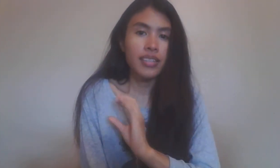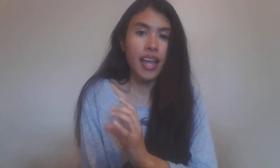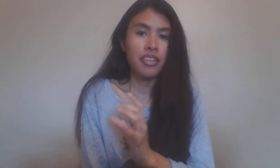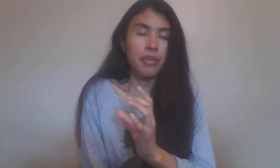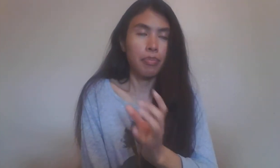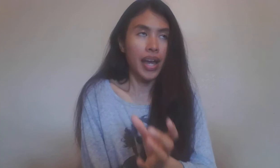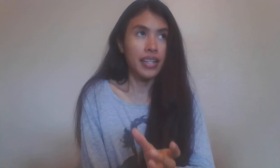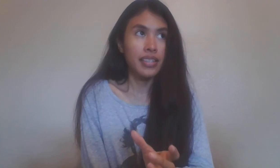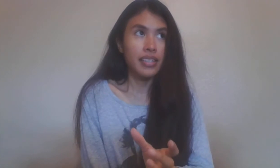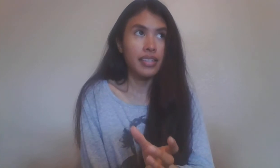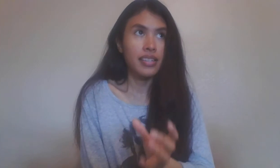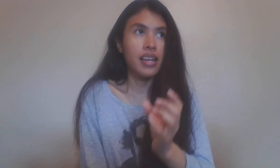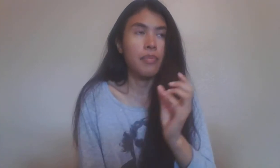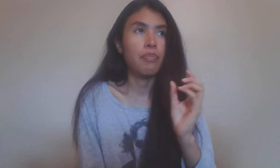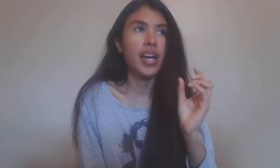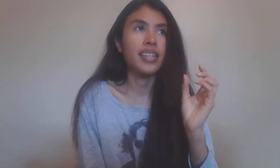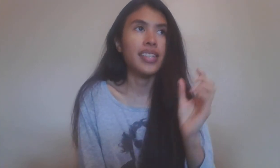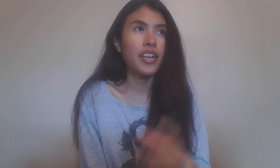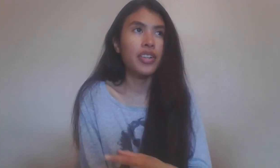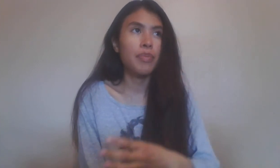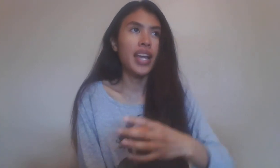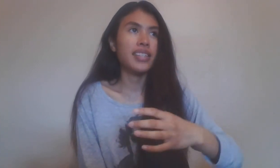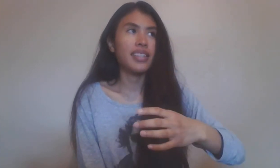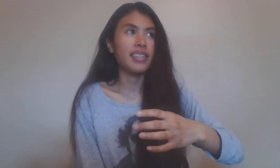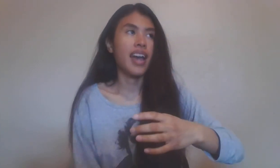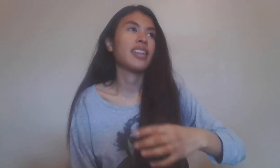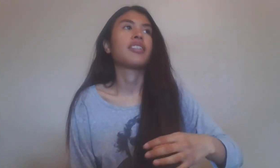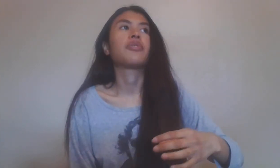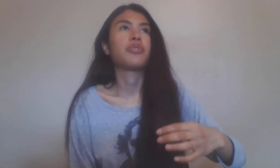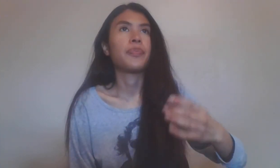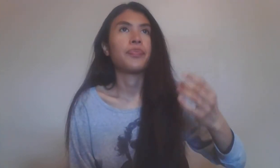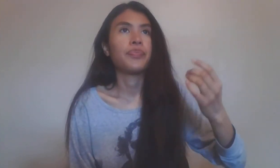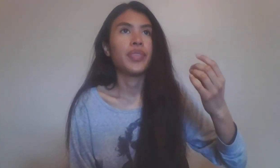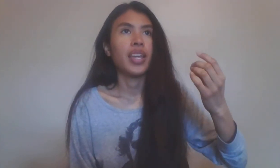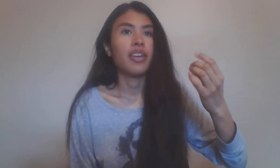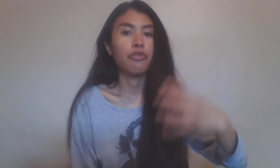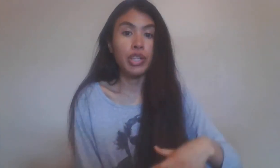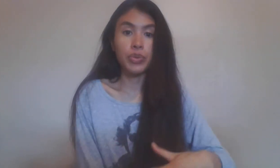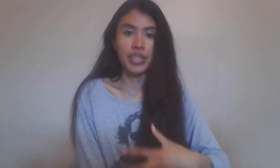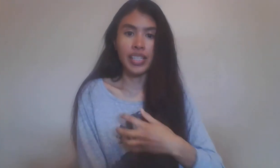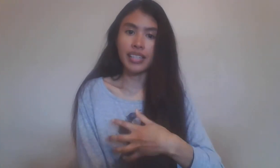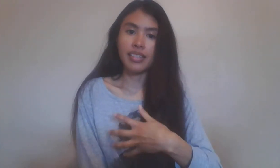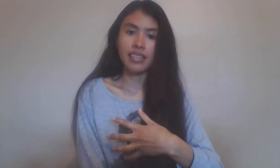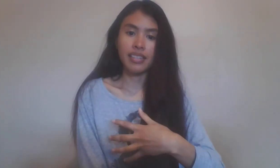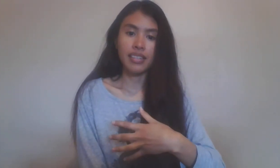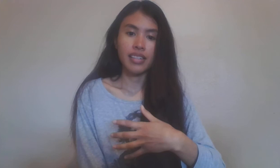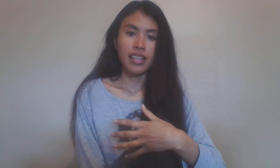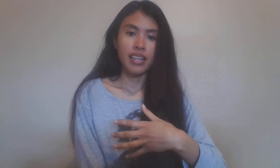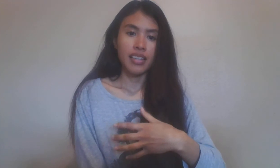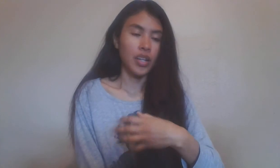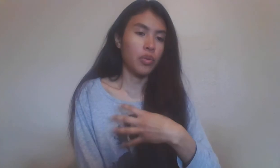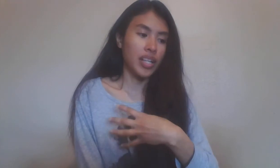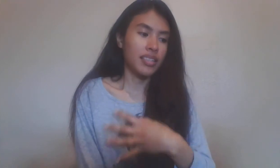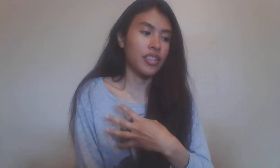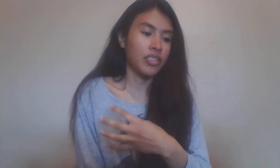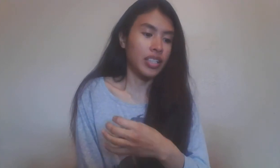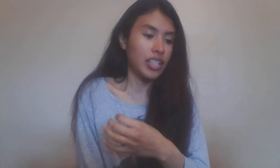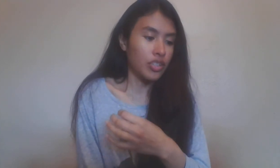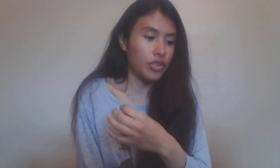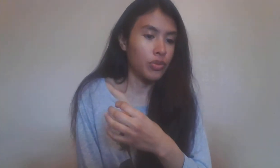Saturn in Pisces, but Saturn in Pisces kind of feels it. They don't necessarily need to